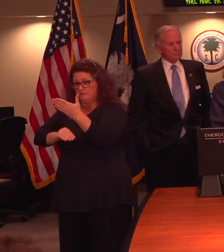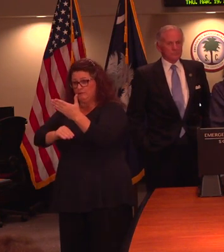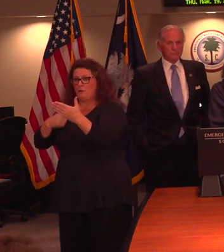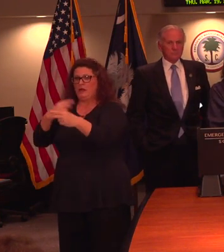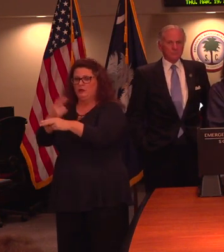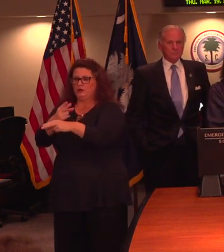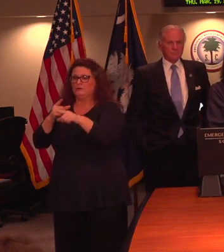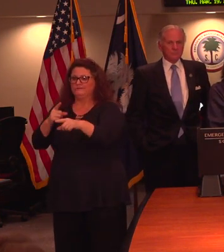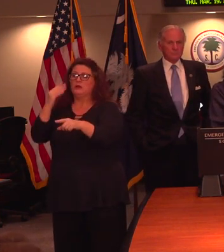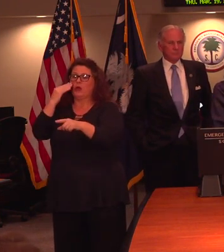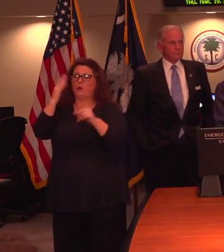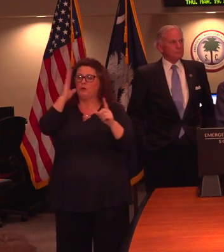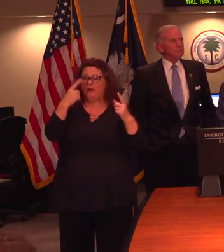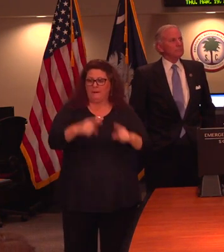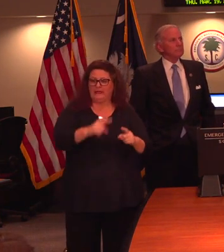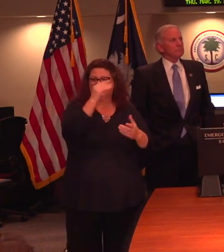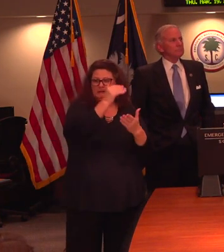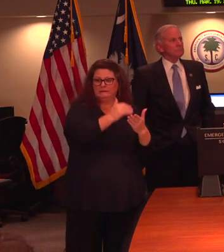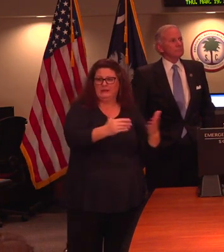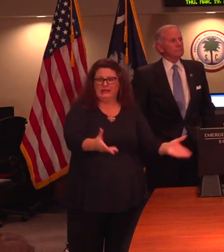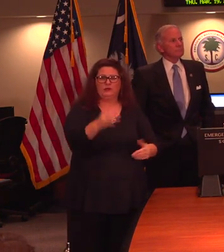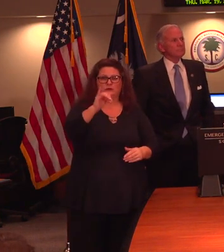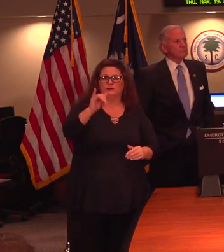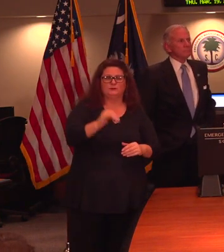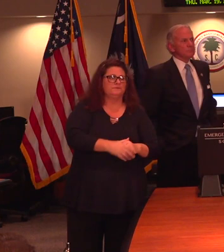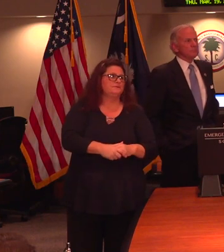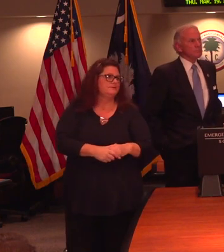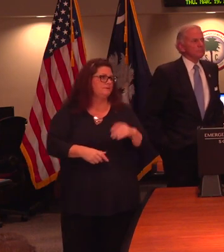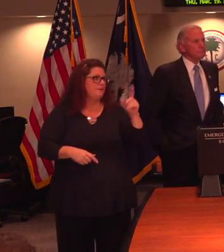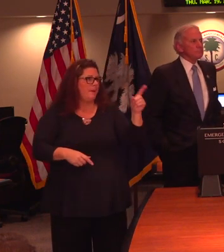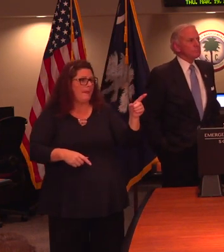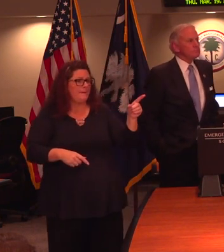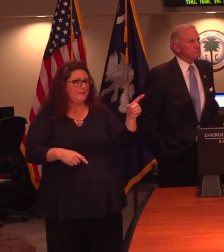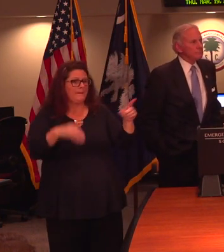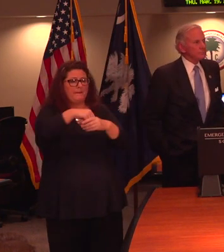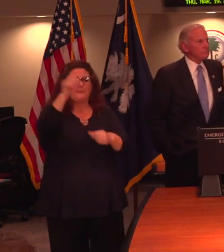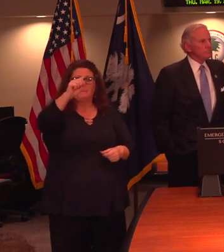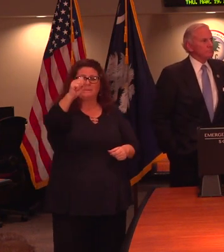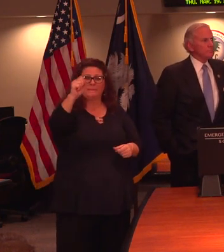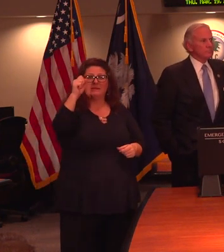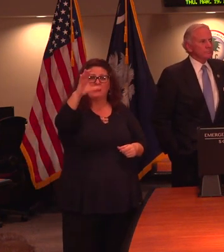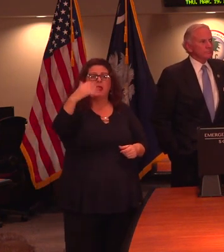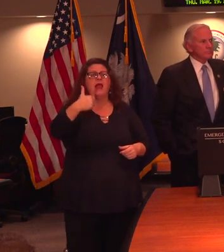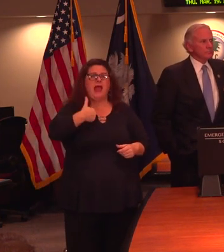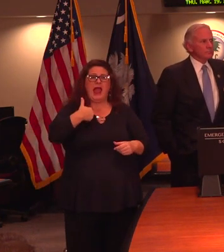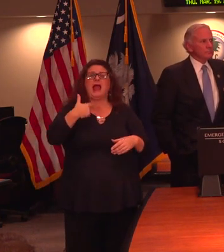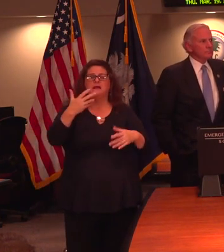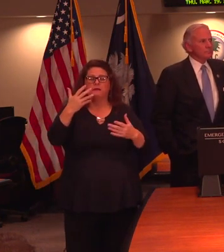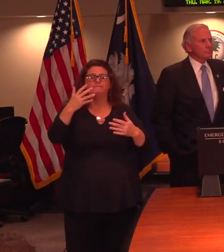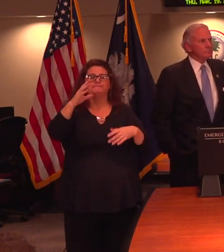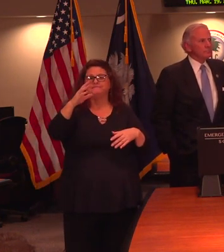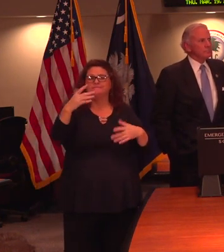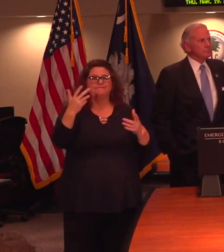and who is most at risk. Governor, the Spartanburg County Sheriff just confirmed they had a false case in Spartanburg where someone forged a doctor's